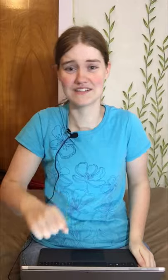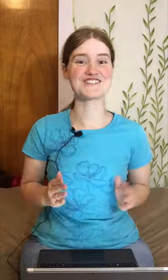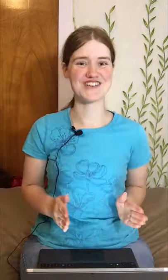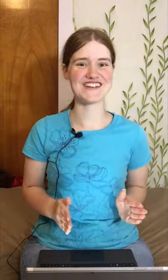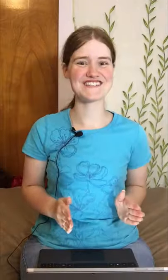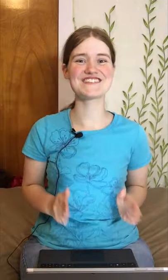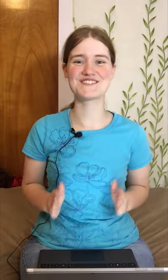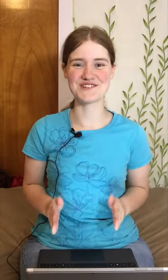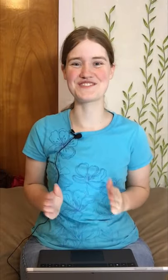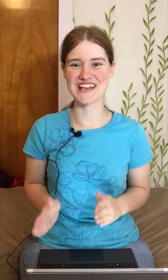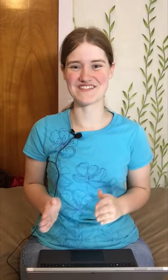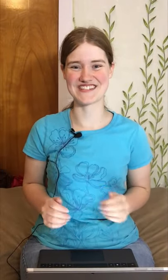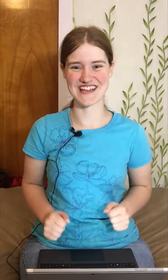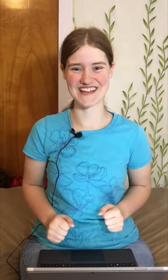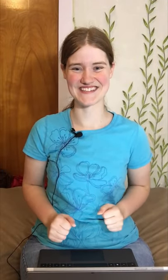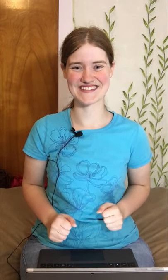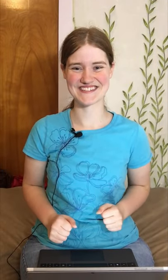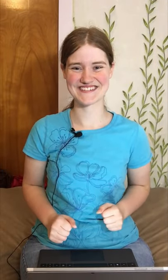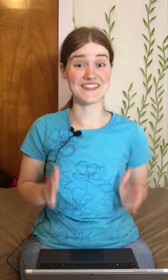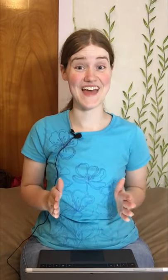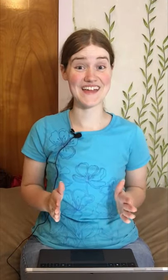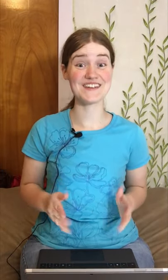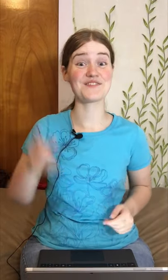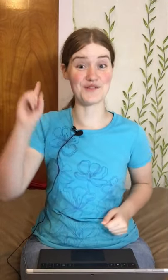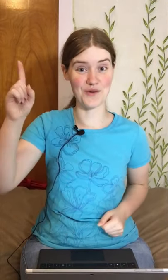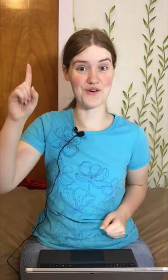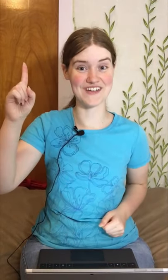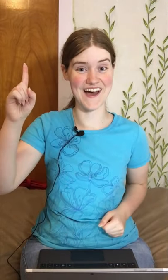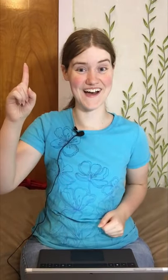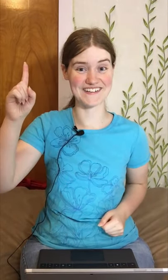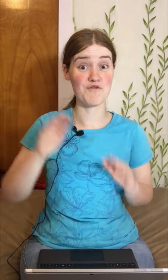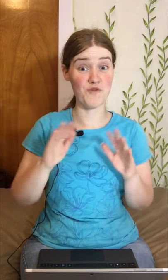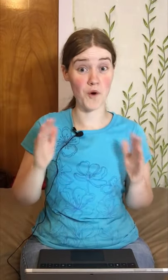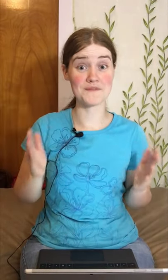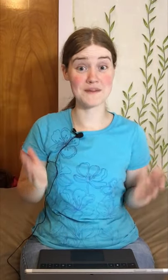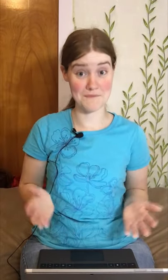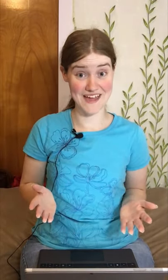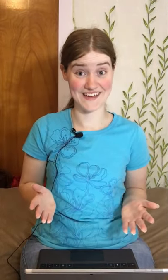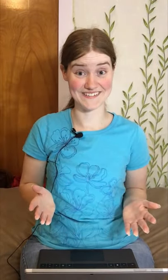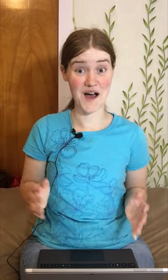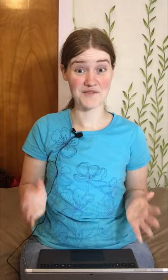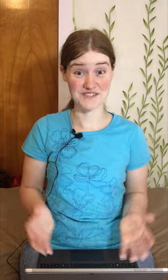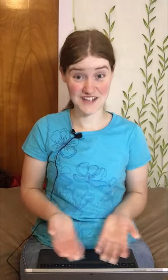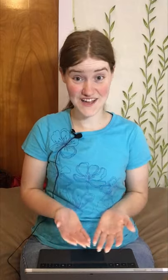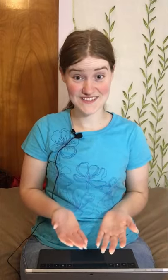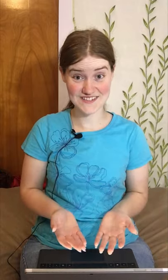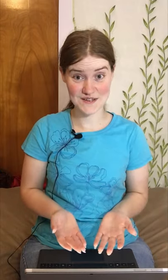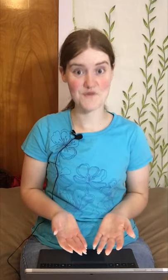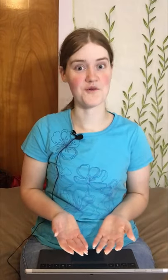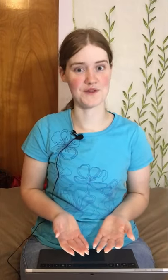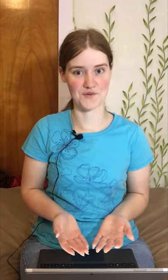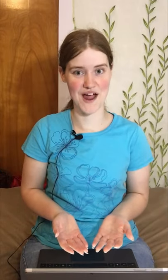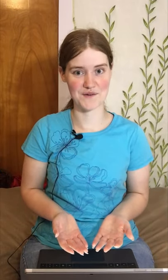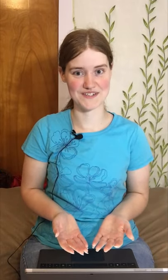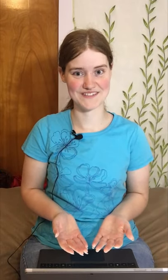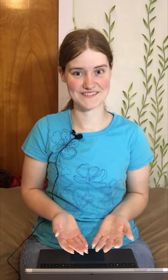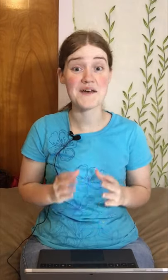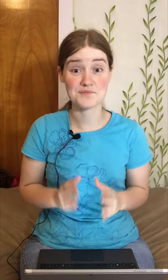Genesis 2-7 says, Then the Lord God formed the man of dust from the ground and